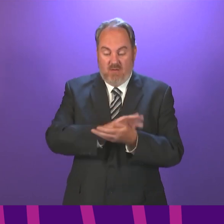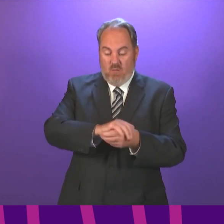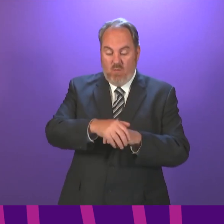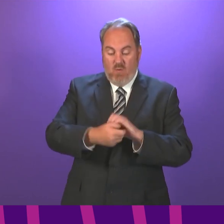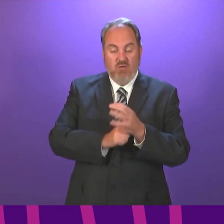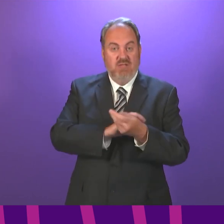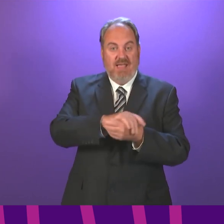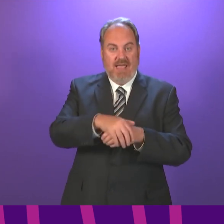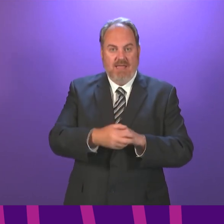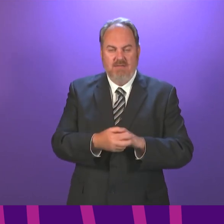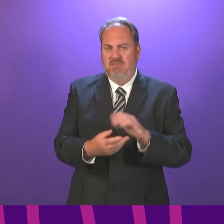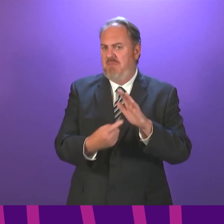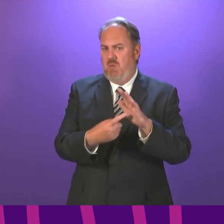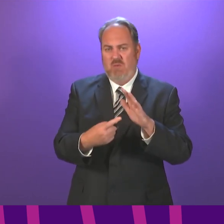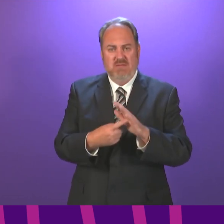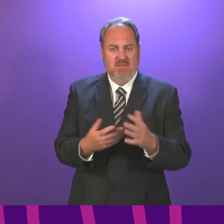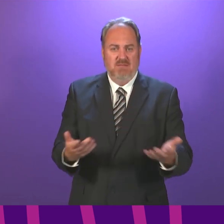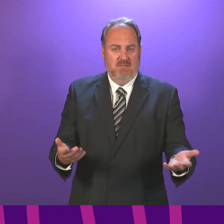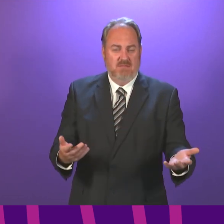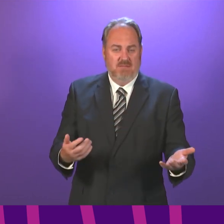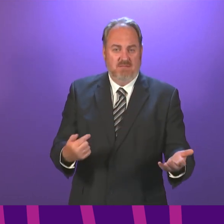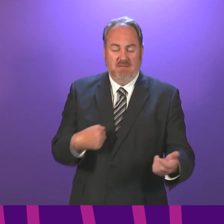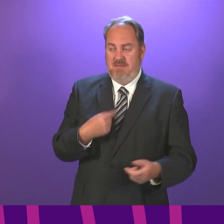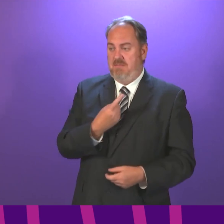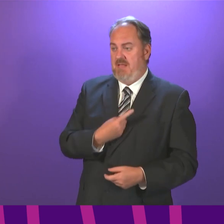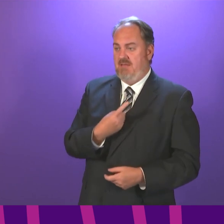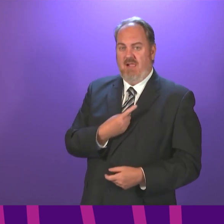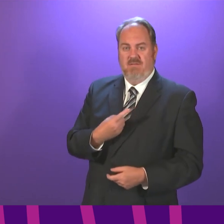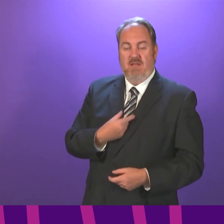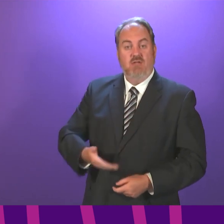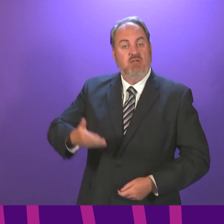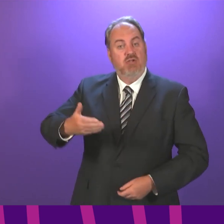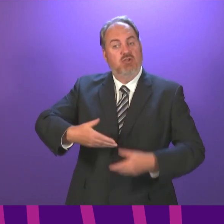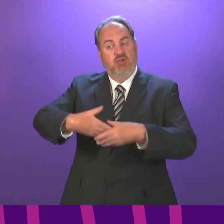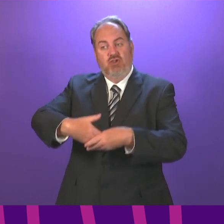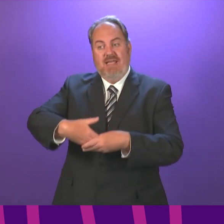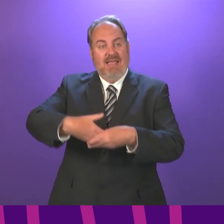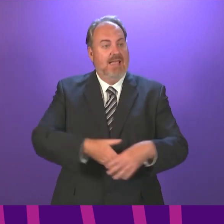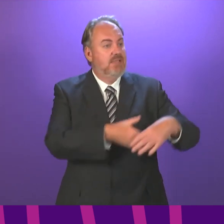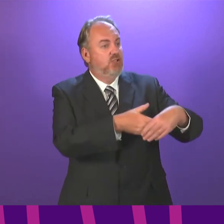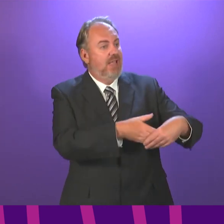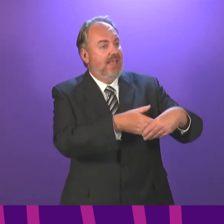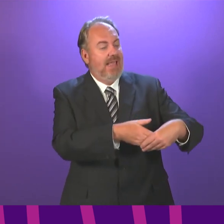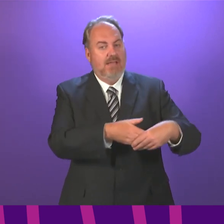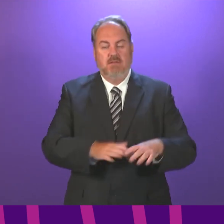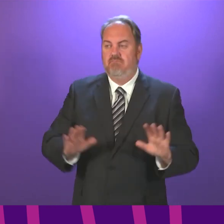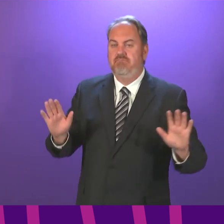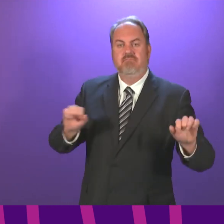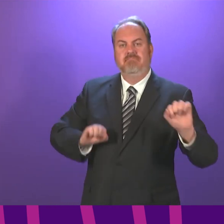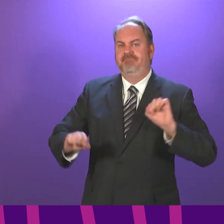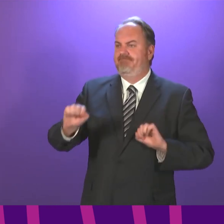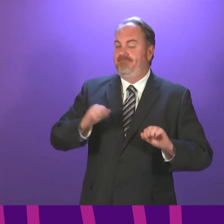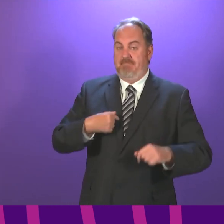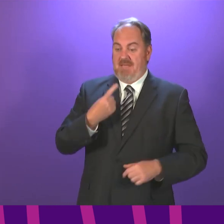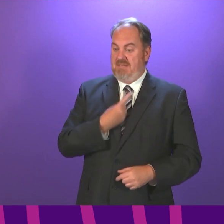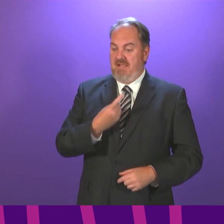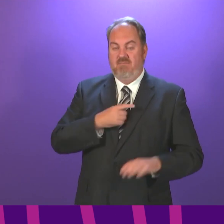important. Personally, this is a personal thing, I am not sure I will start shaking hands with people immediately, because there